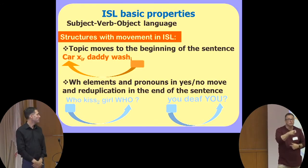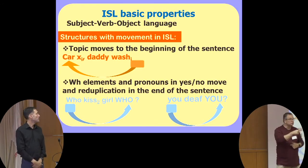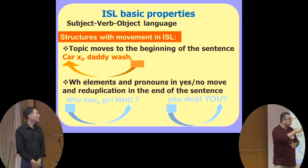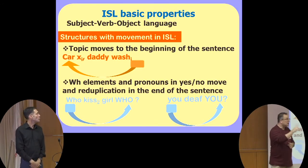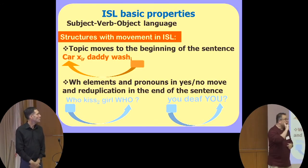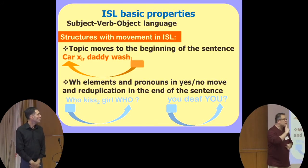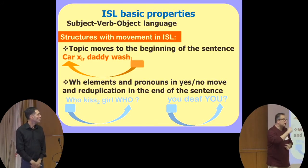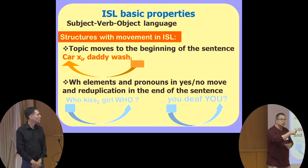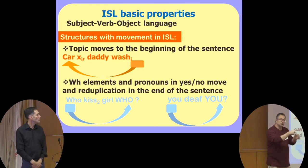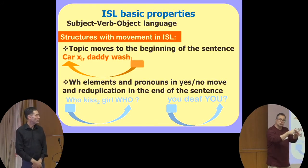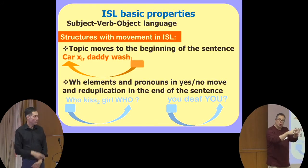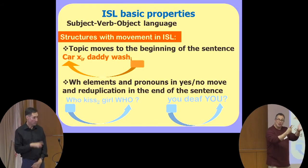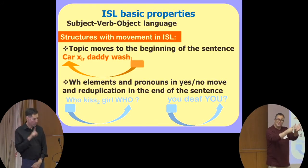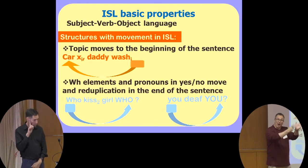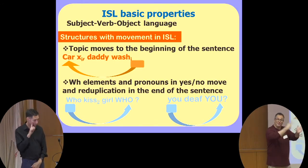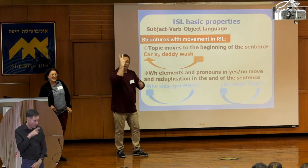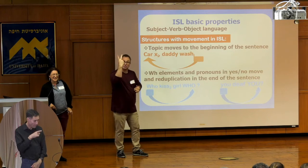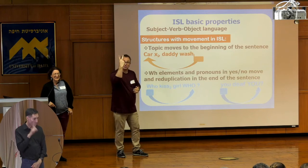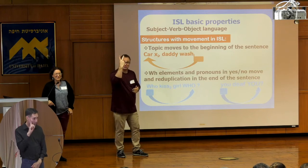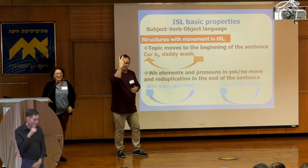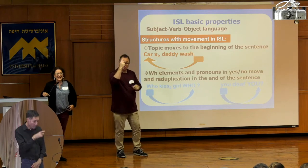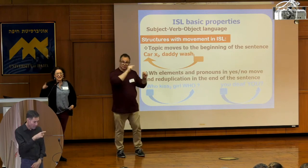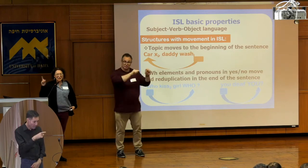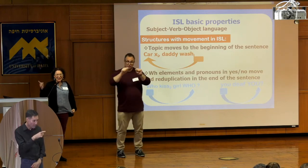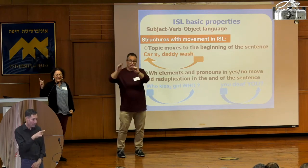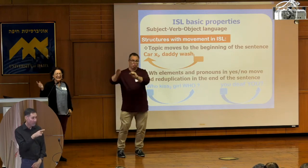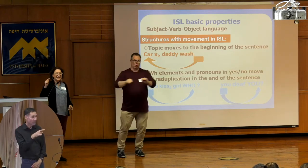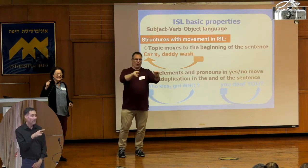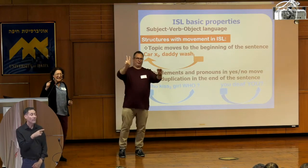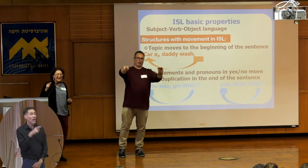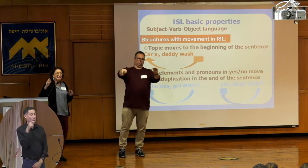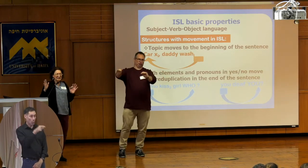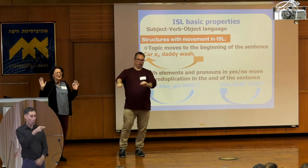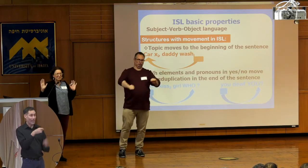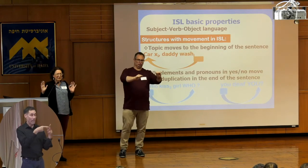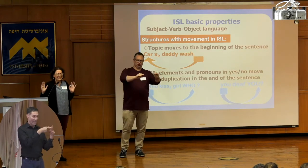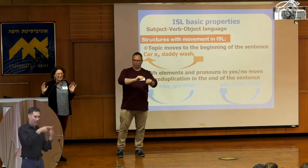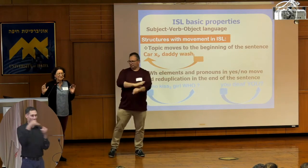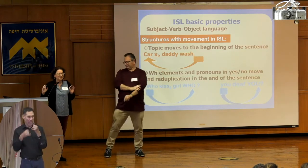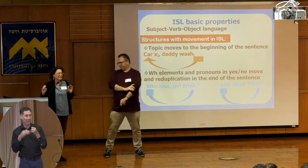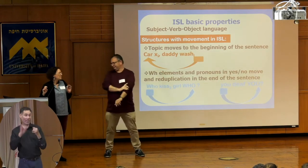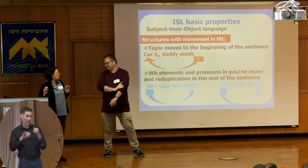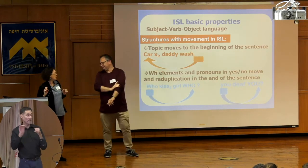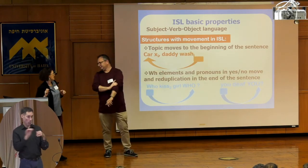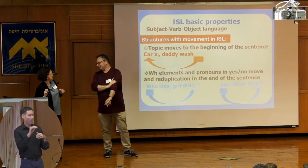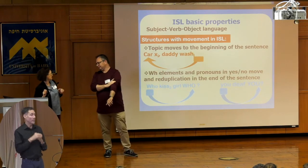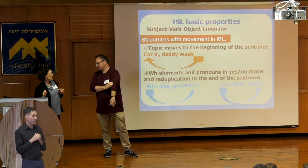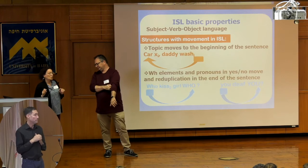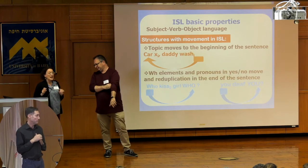You deaf you? You deaf you? You see the you in the beginning and in the end? This is movement. So we